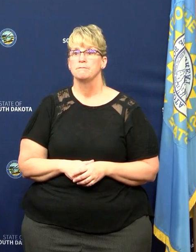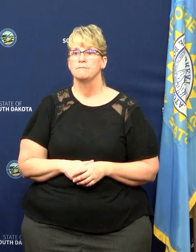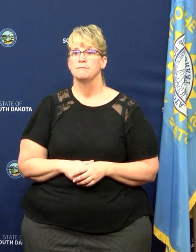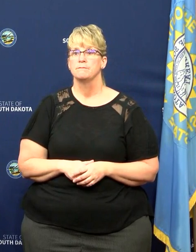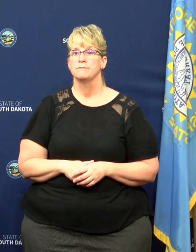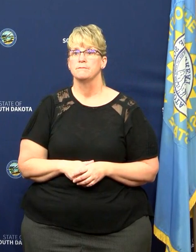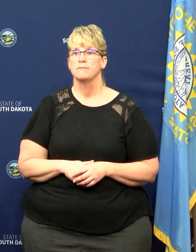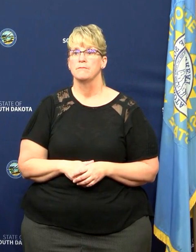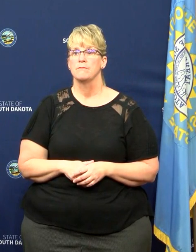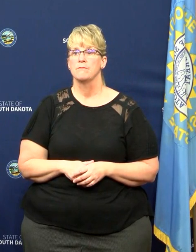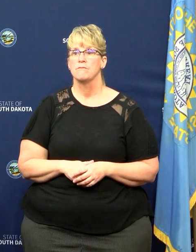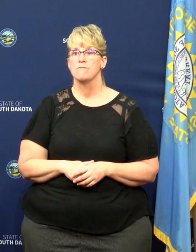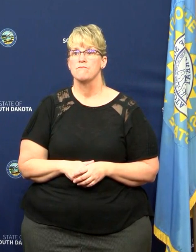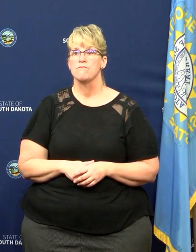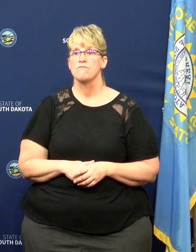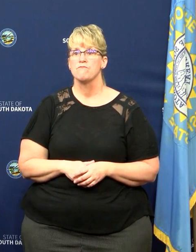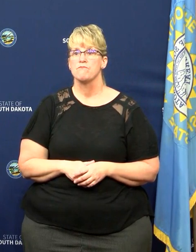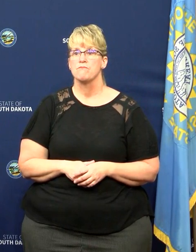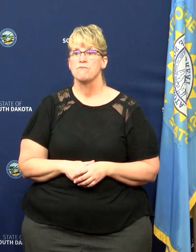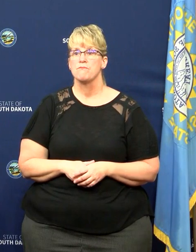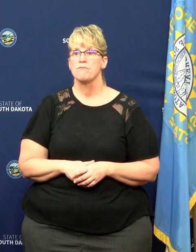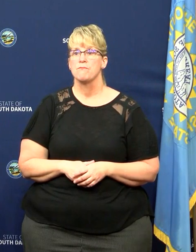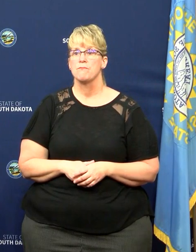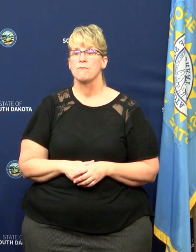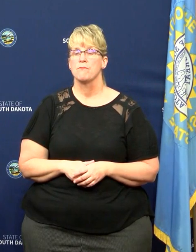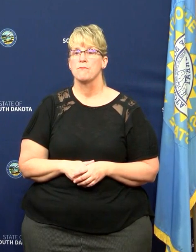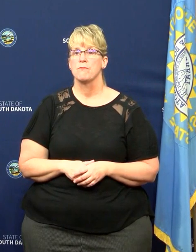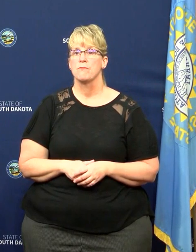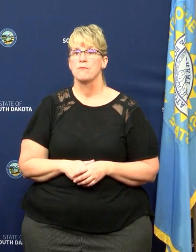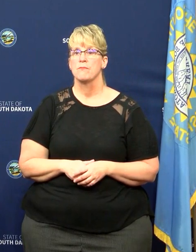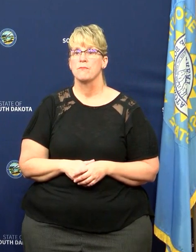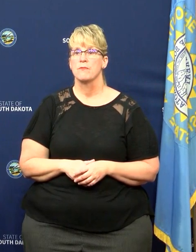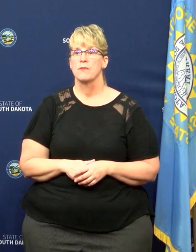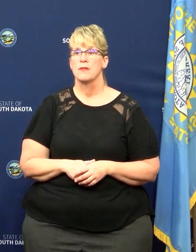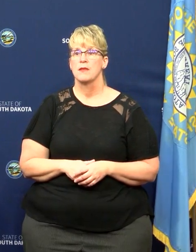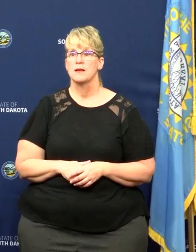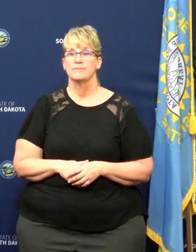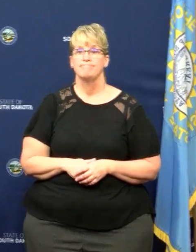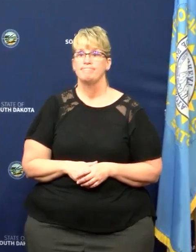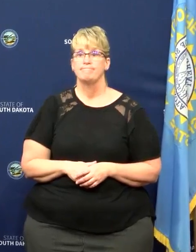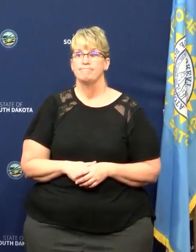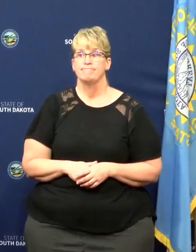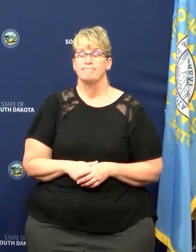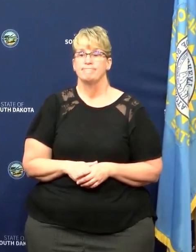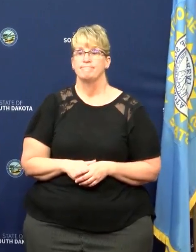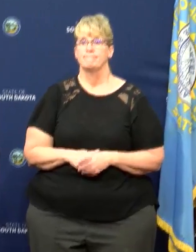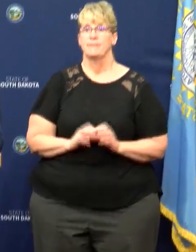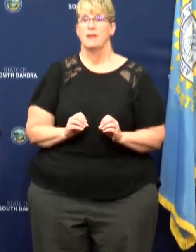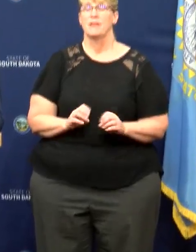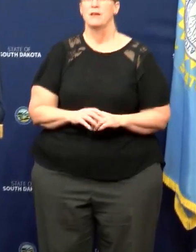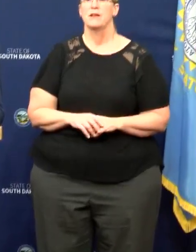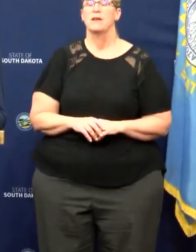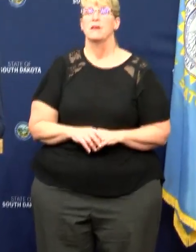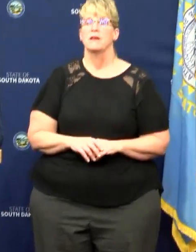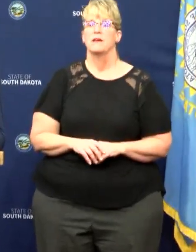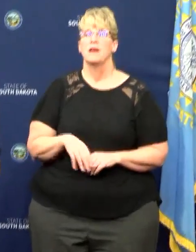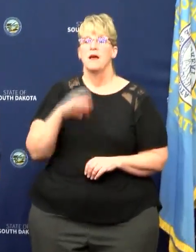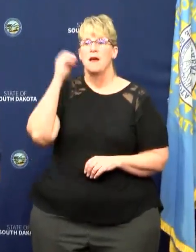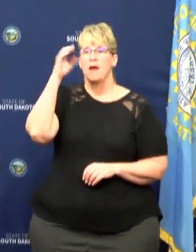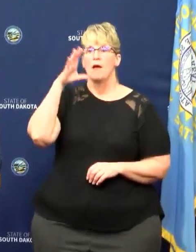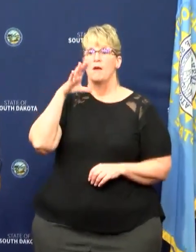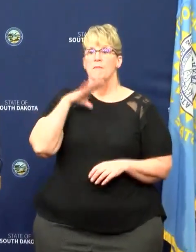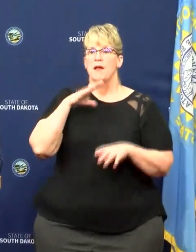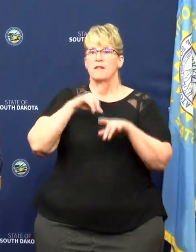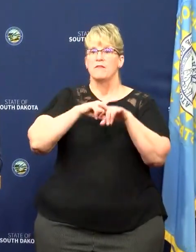How good will be from